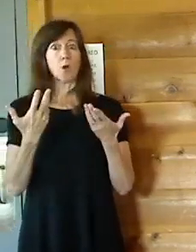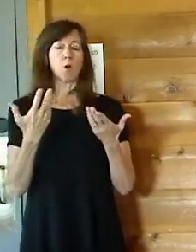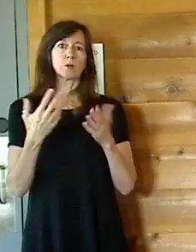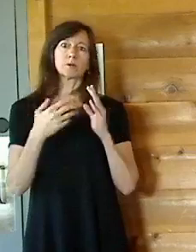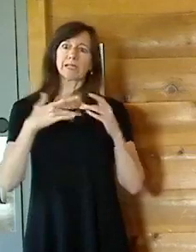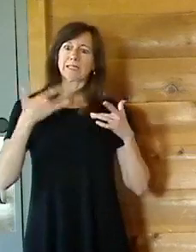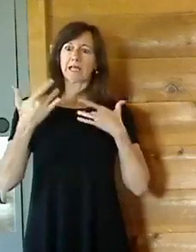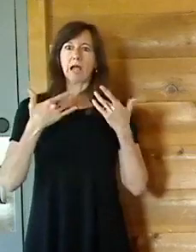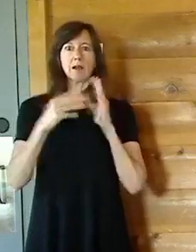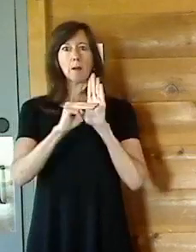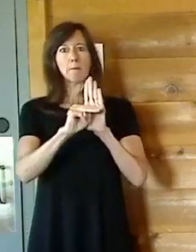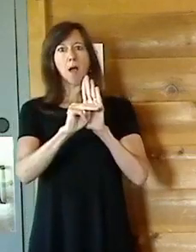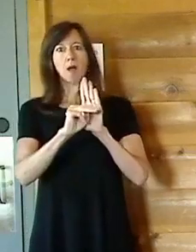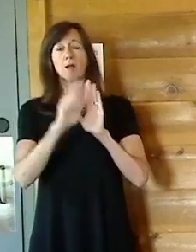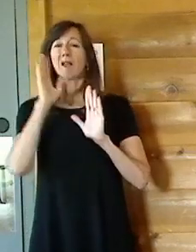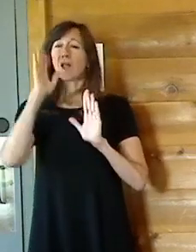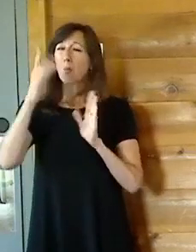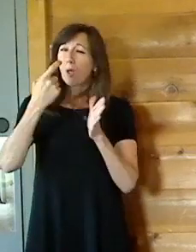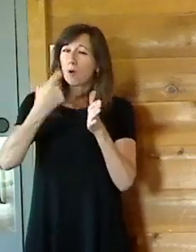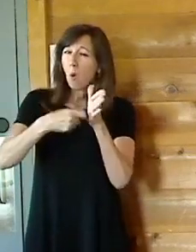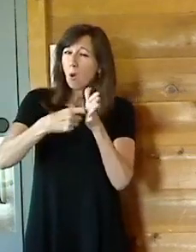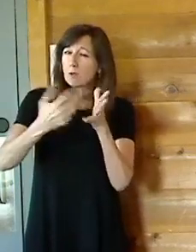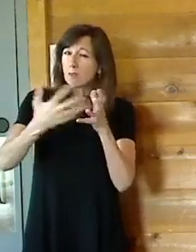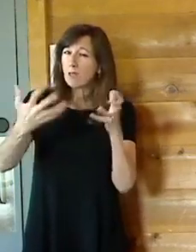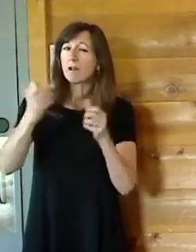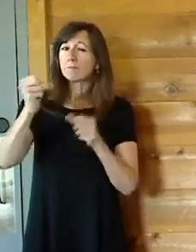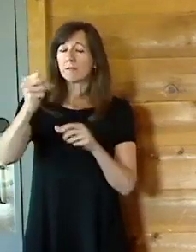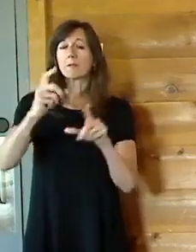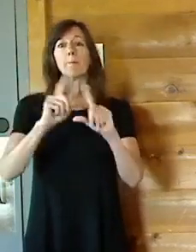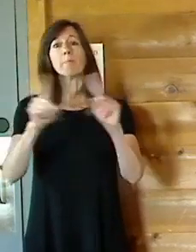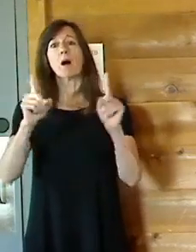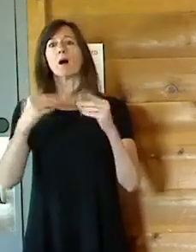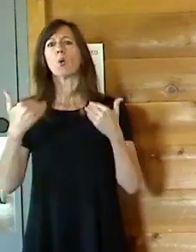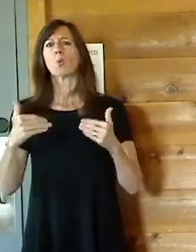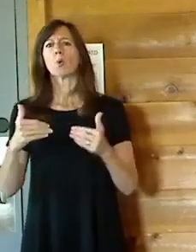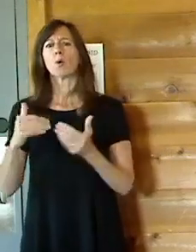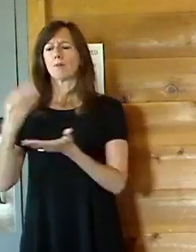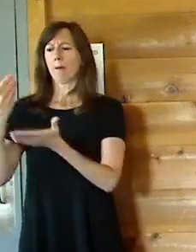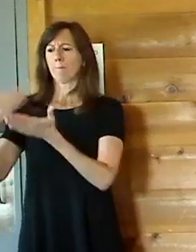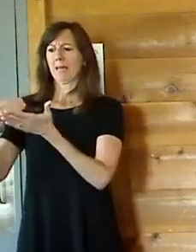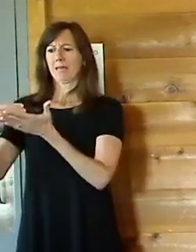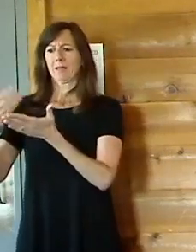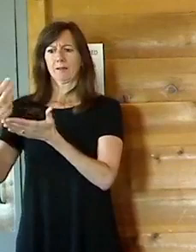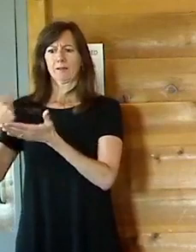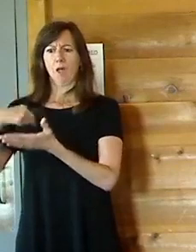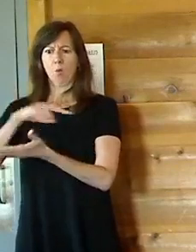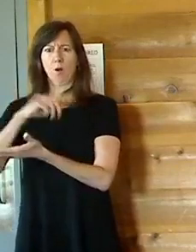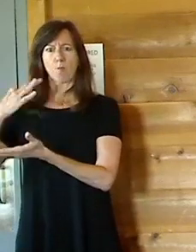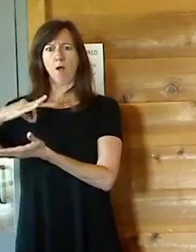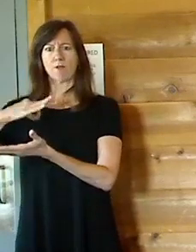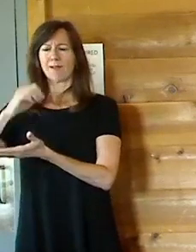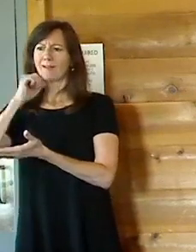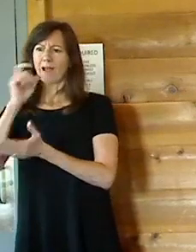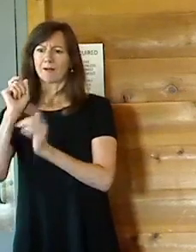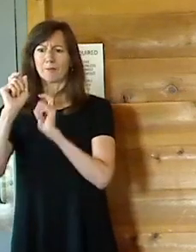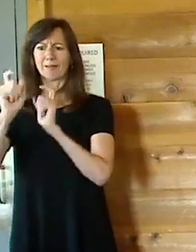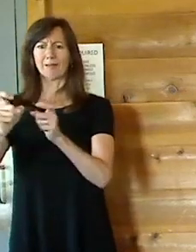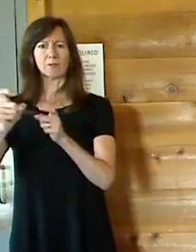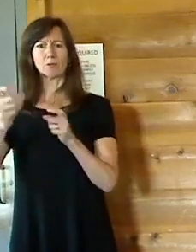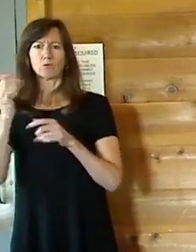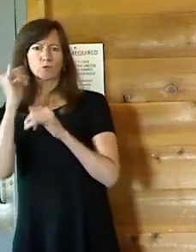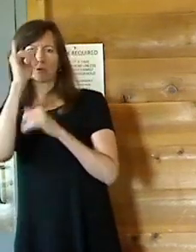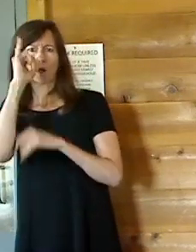very costly, but by no definition is a majority of these dollars going to Dutchess Stadium. In fact,